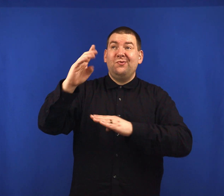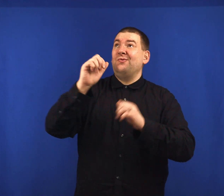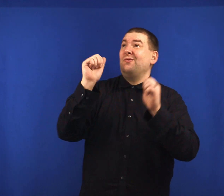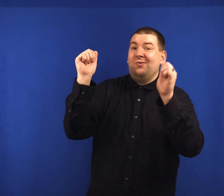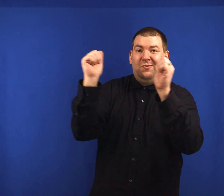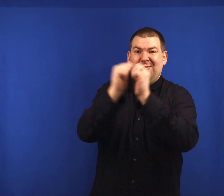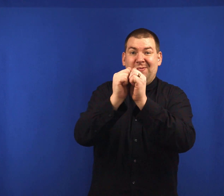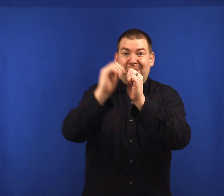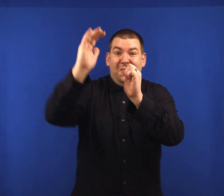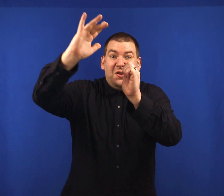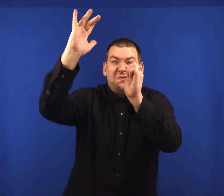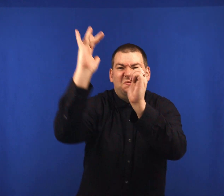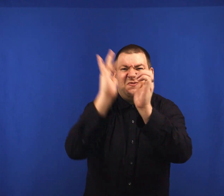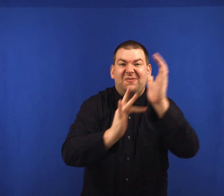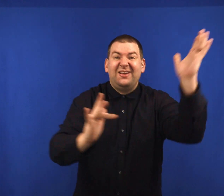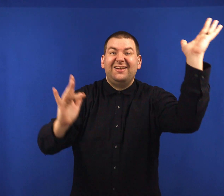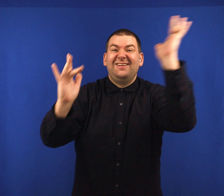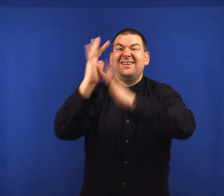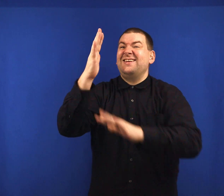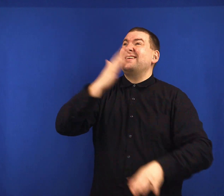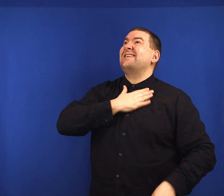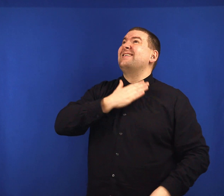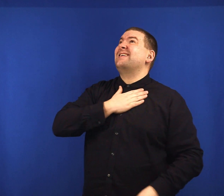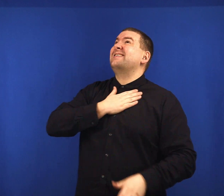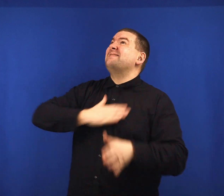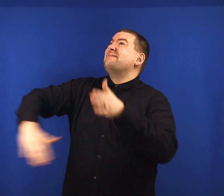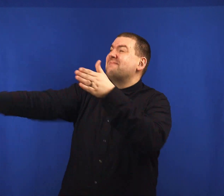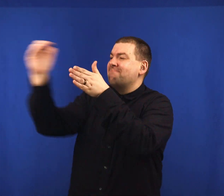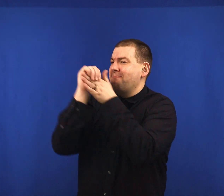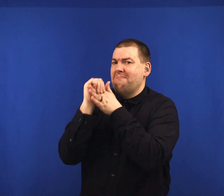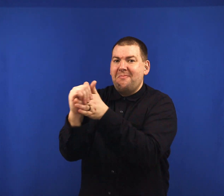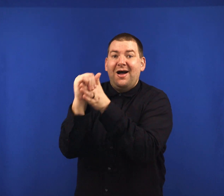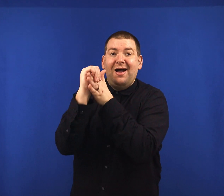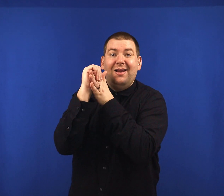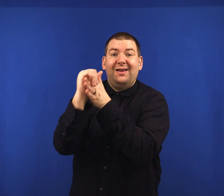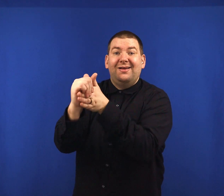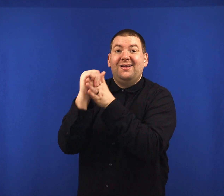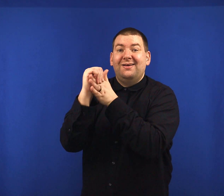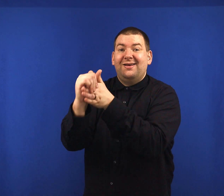with Jesus my God.